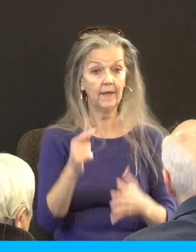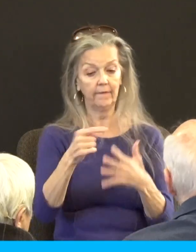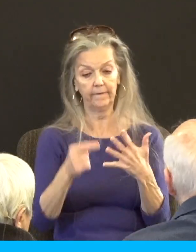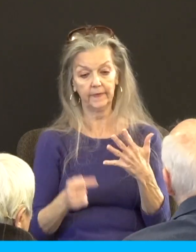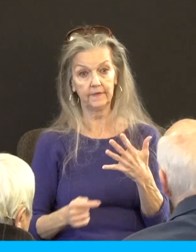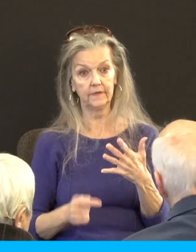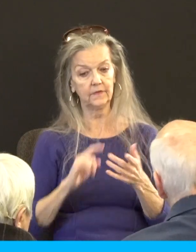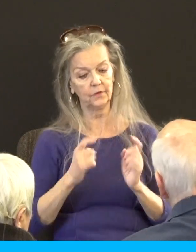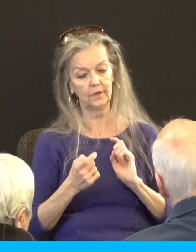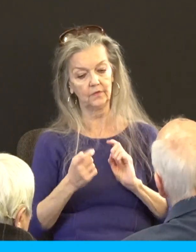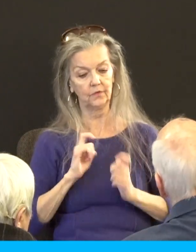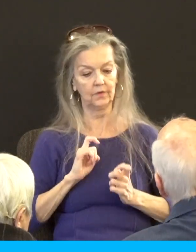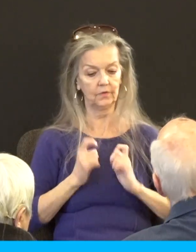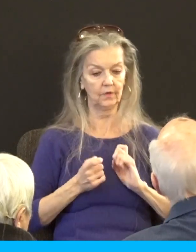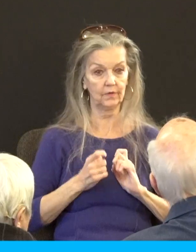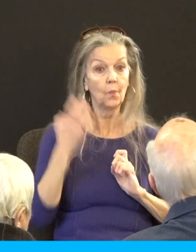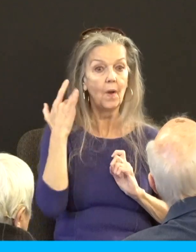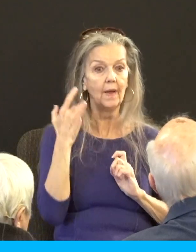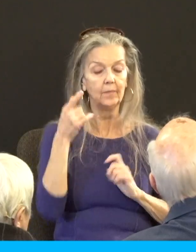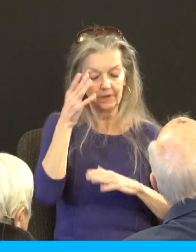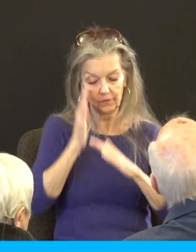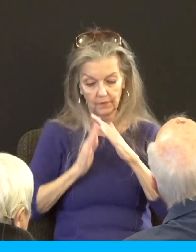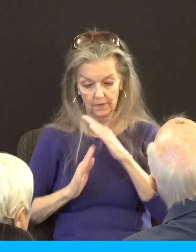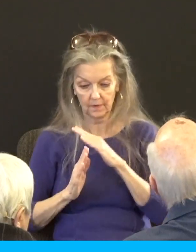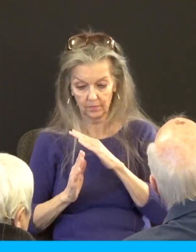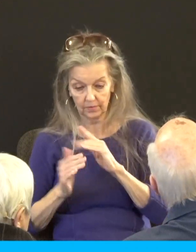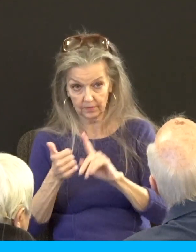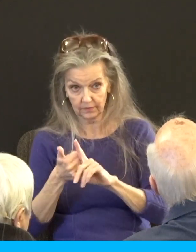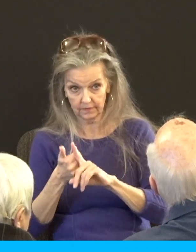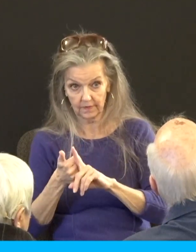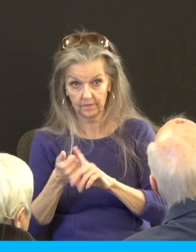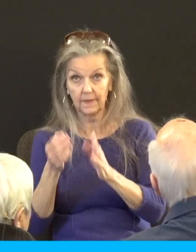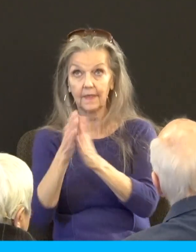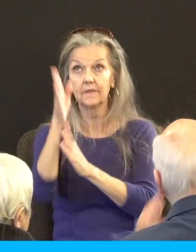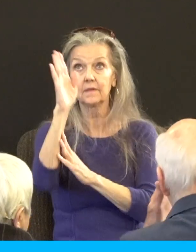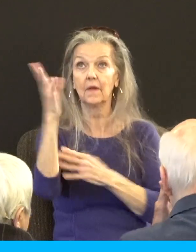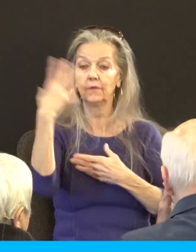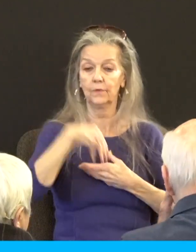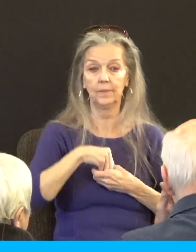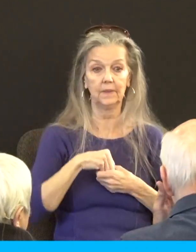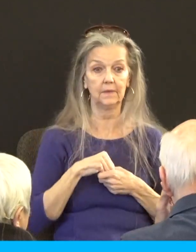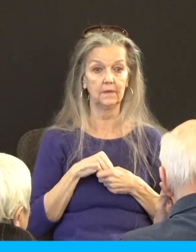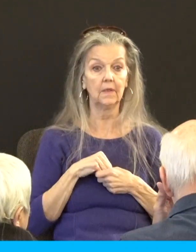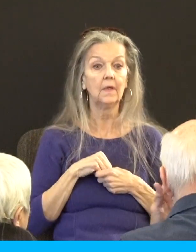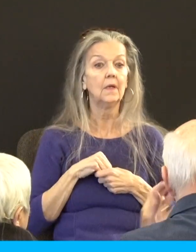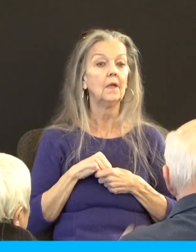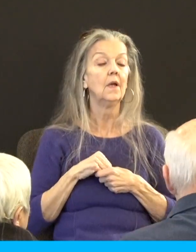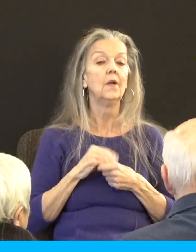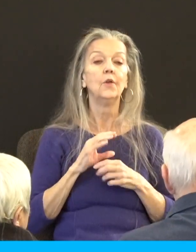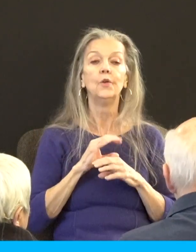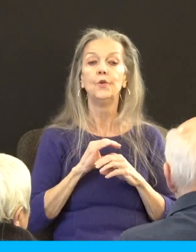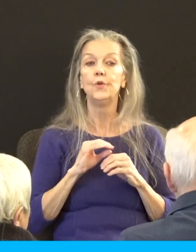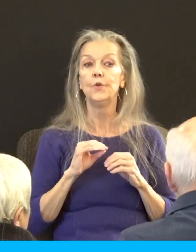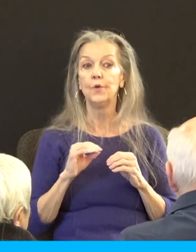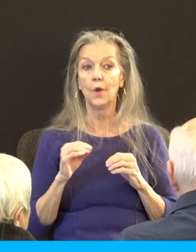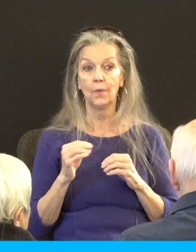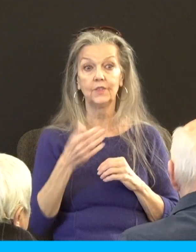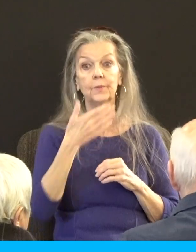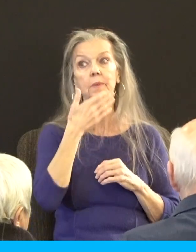to change because you humbled yourself and asked God to come in nobody should be better at extending forgiveness than